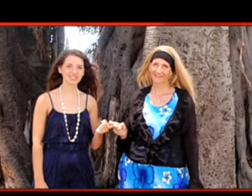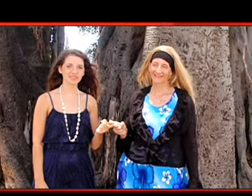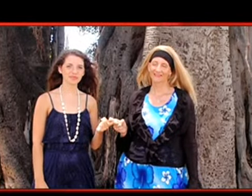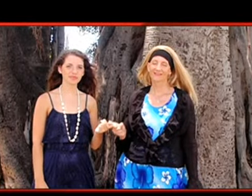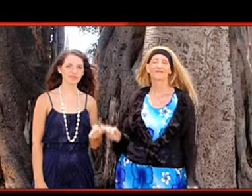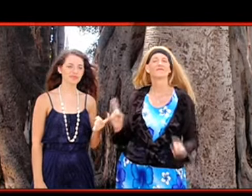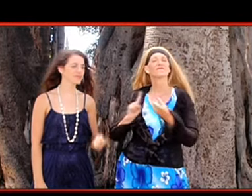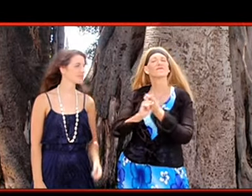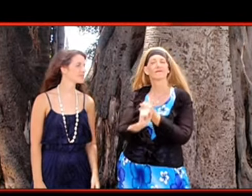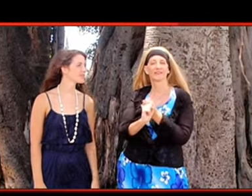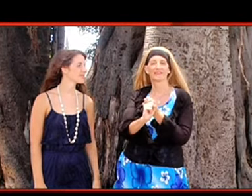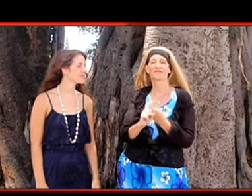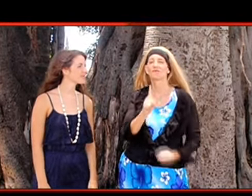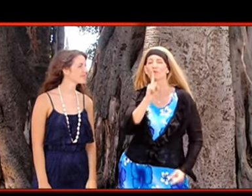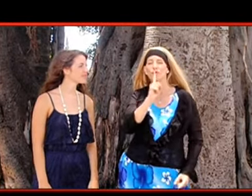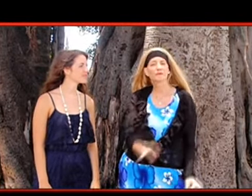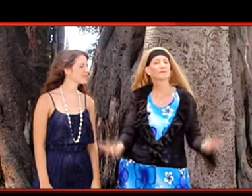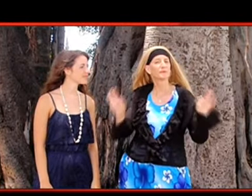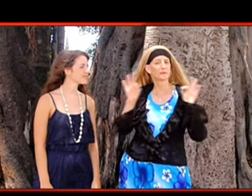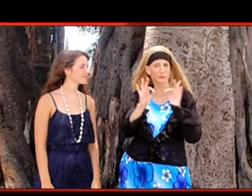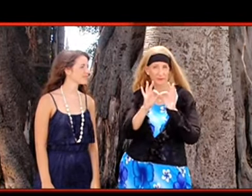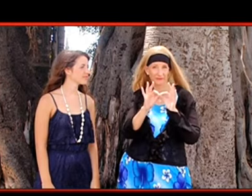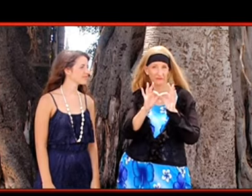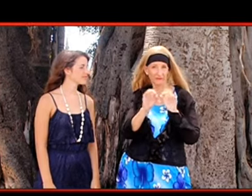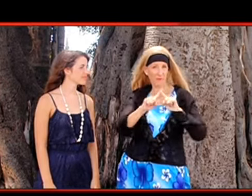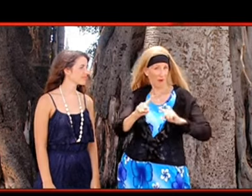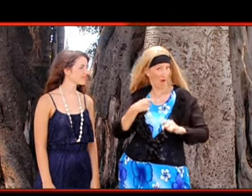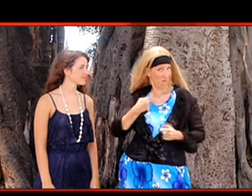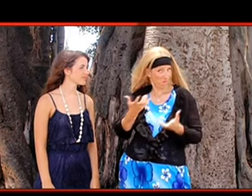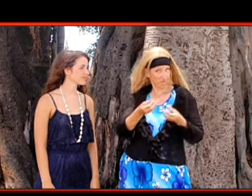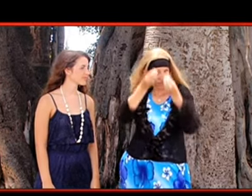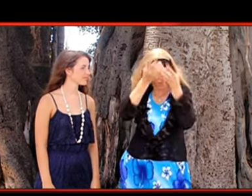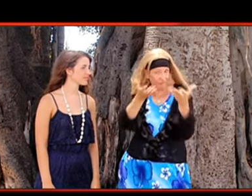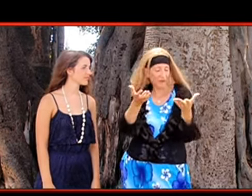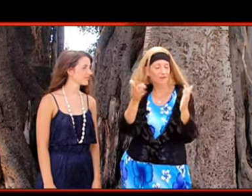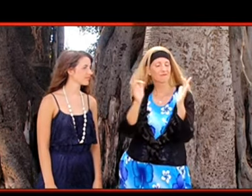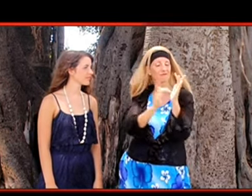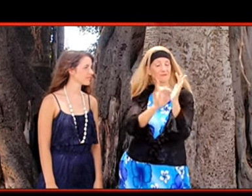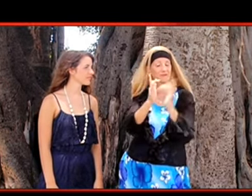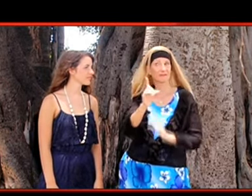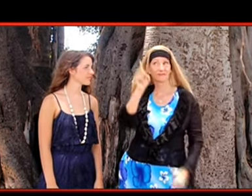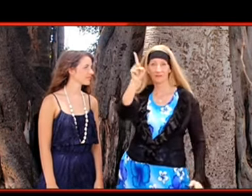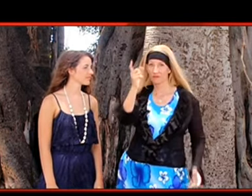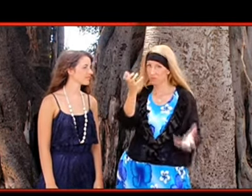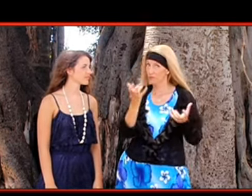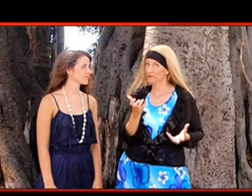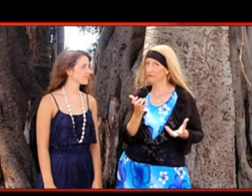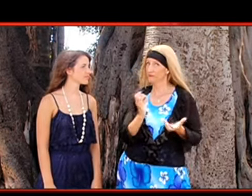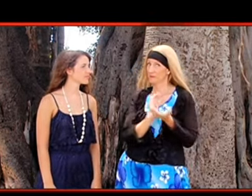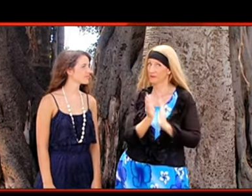Friendship. Friendship. It's really important. But I want to let you know that Jesus, he